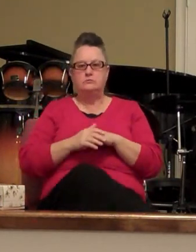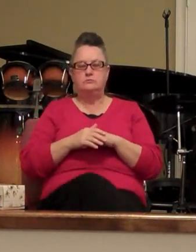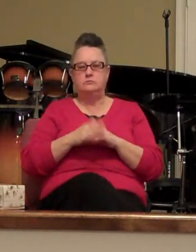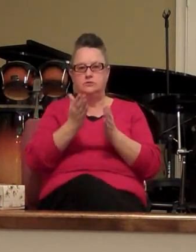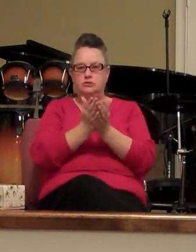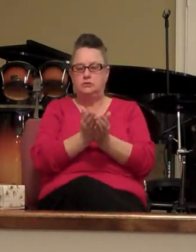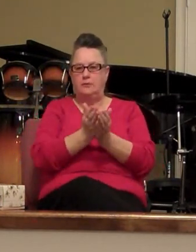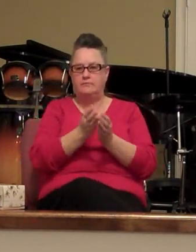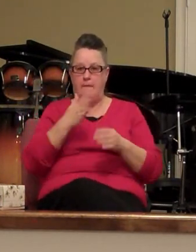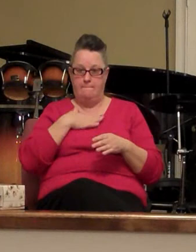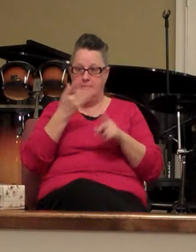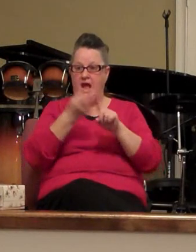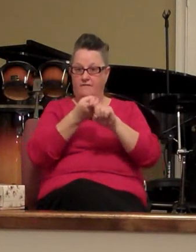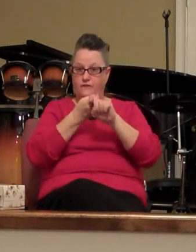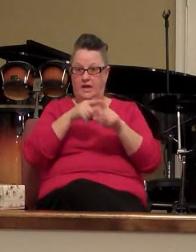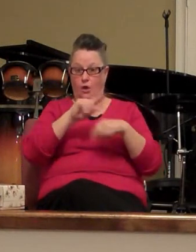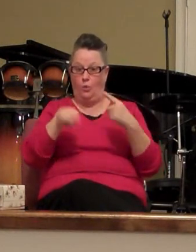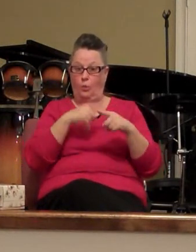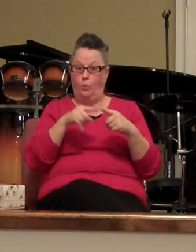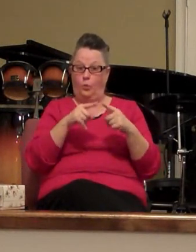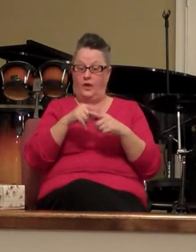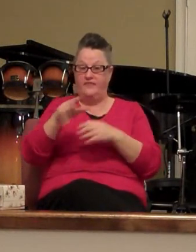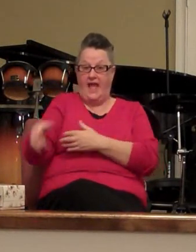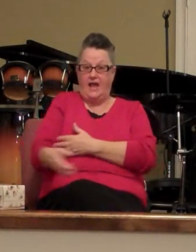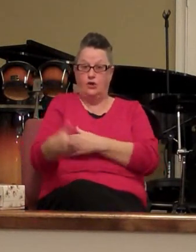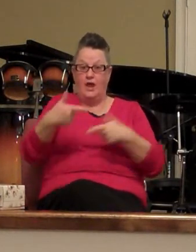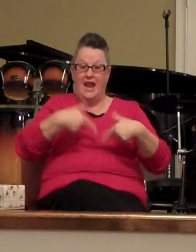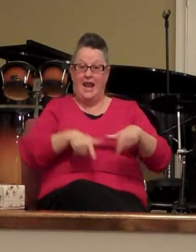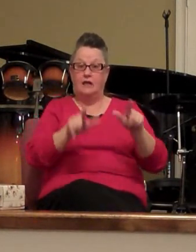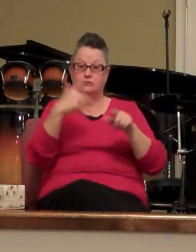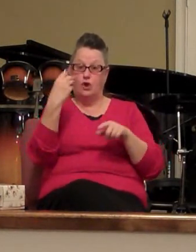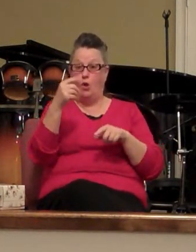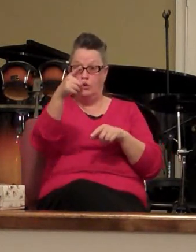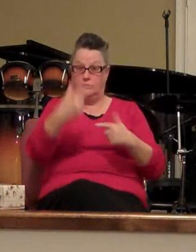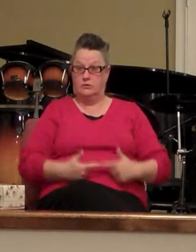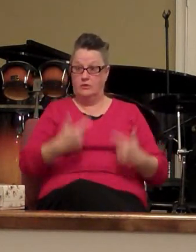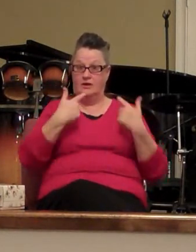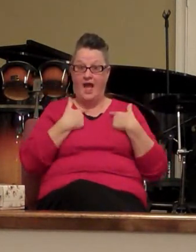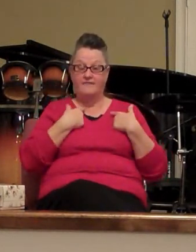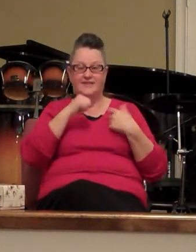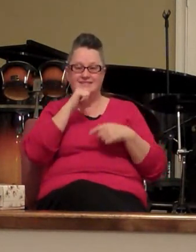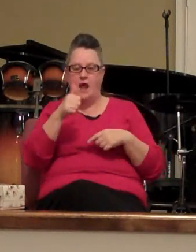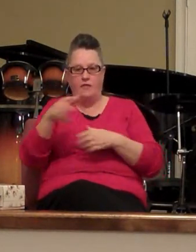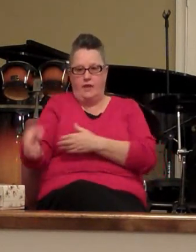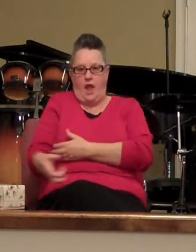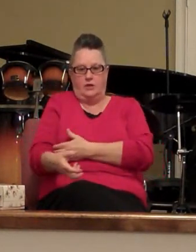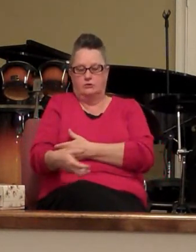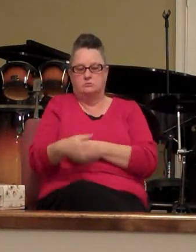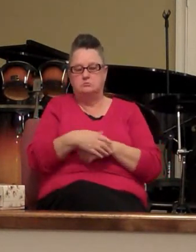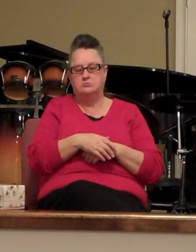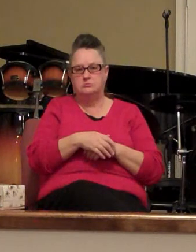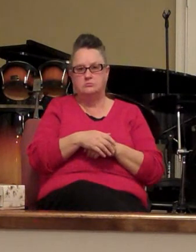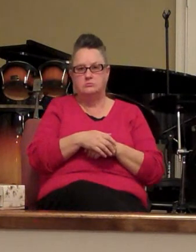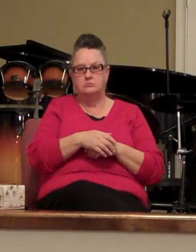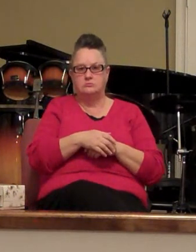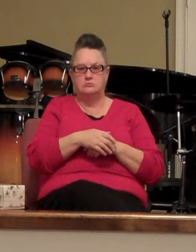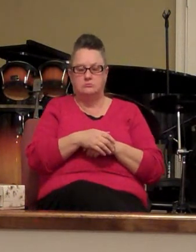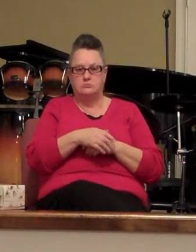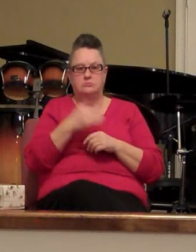my friend when the anchor lets go with your life it's not the anchor I know that's blowing your mind right